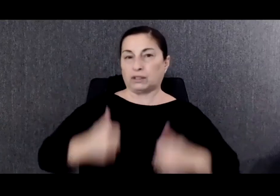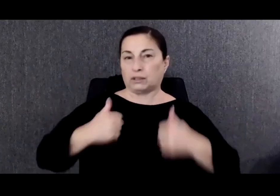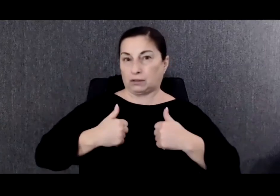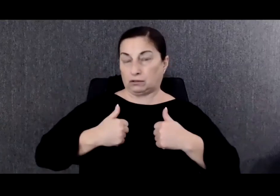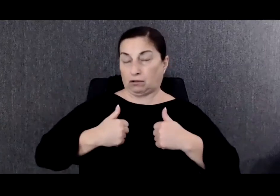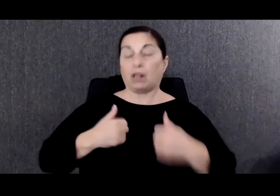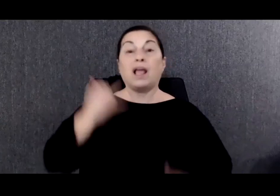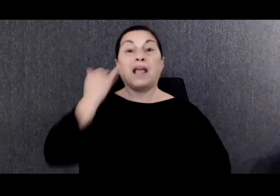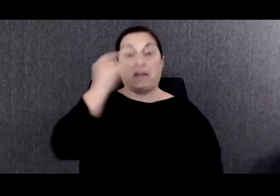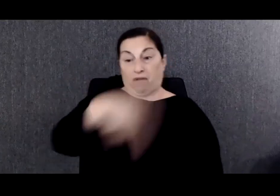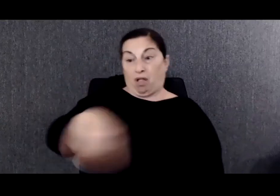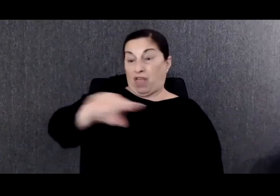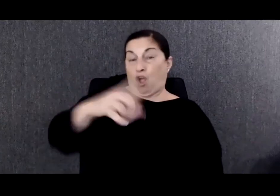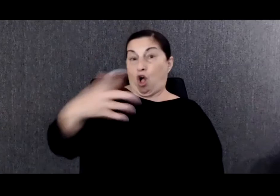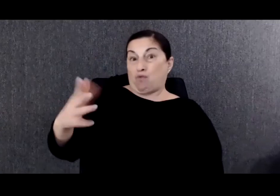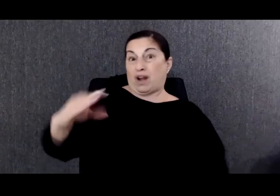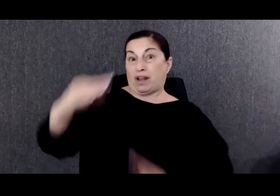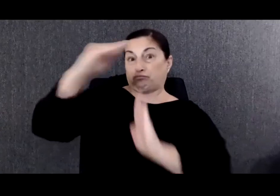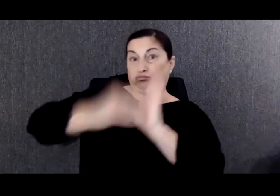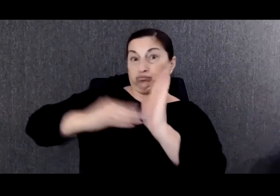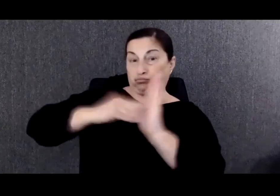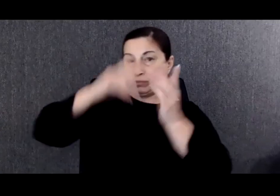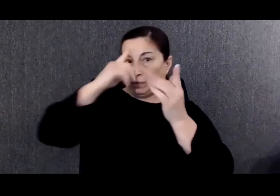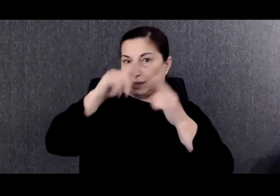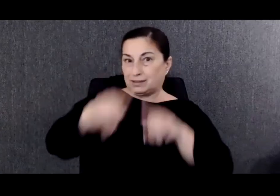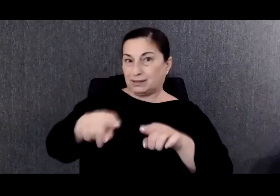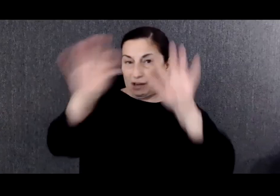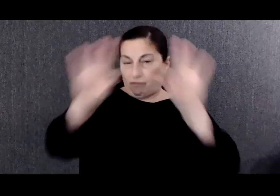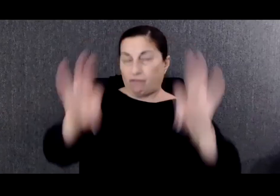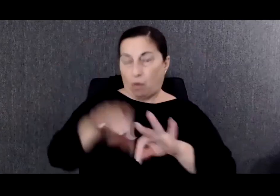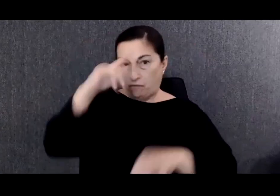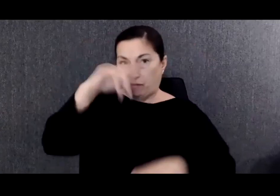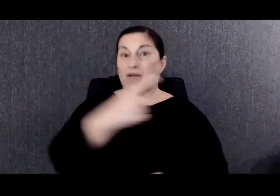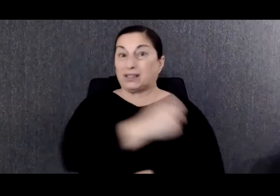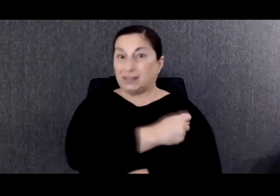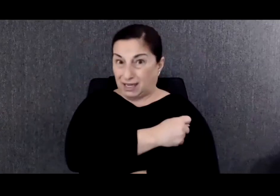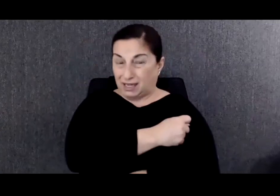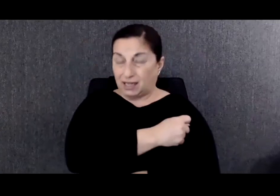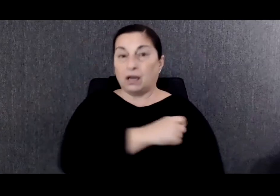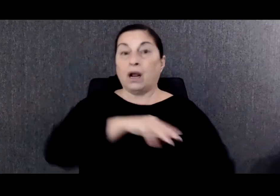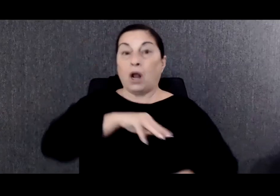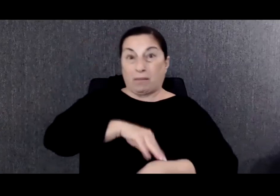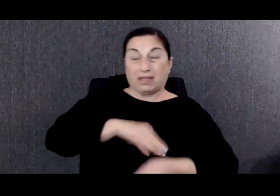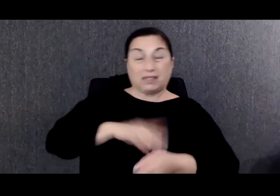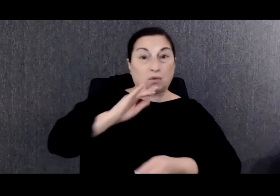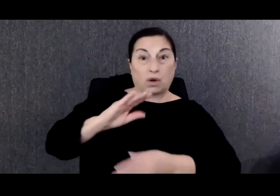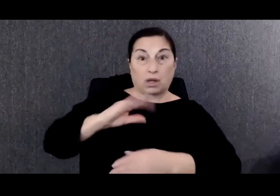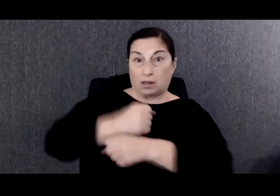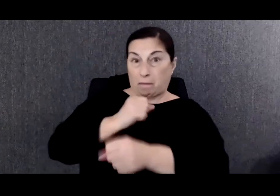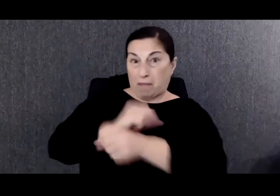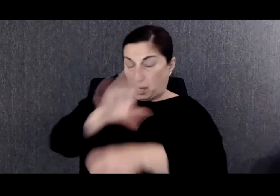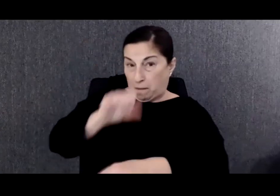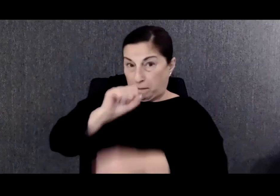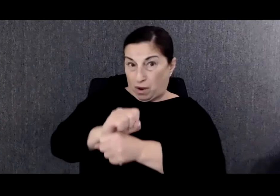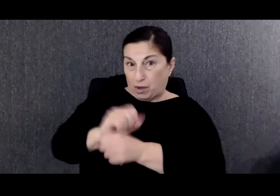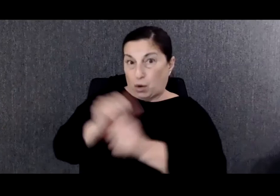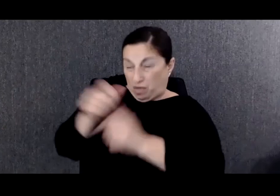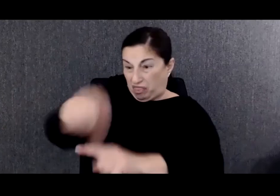their consent forms for the vaccine to schedule a time at a location in Lincoln, Rhode Island